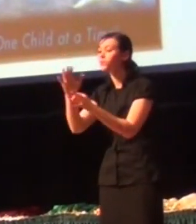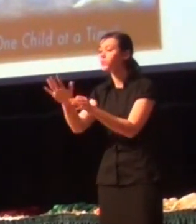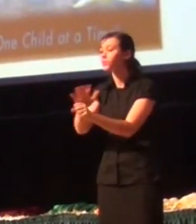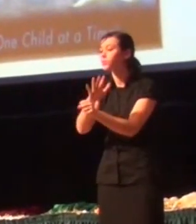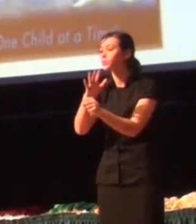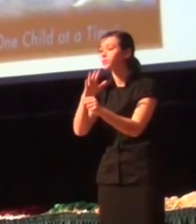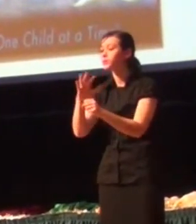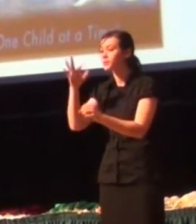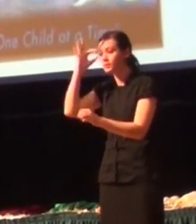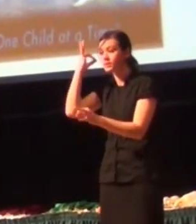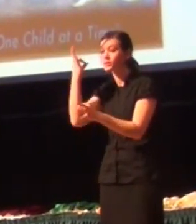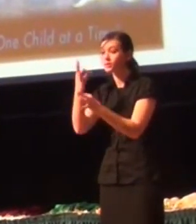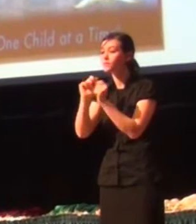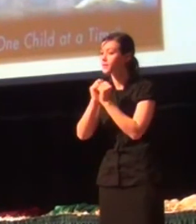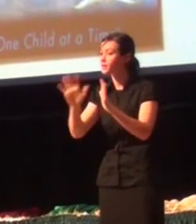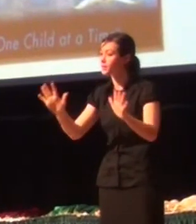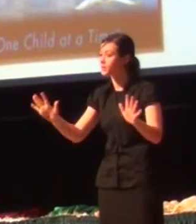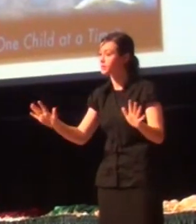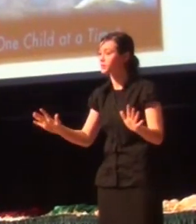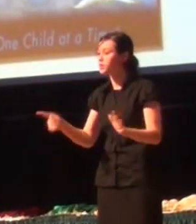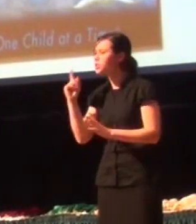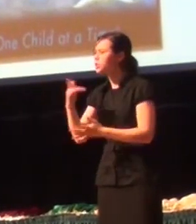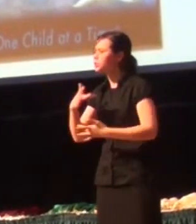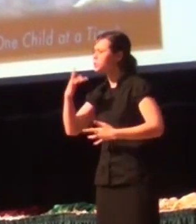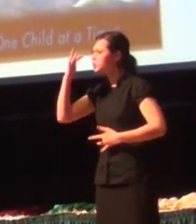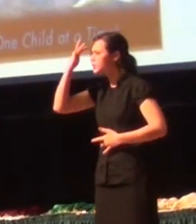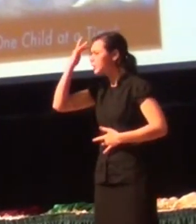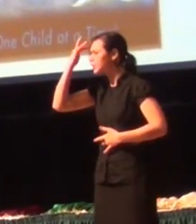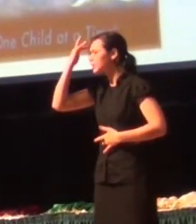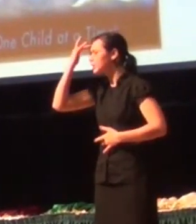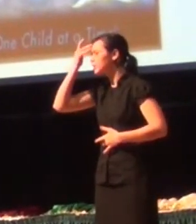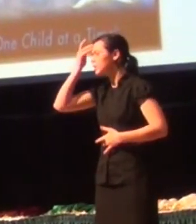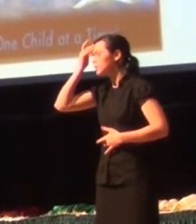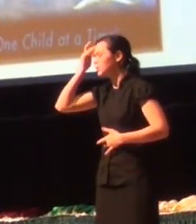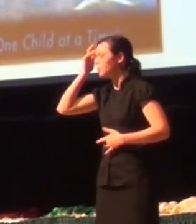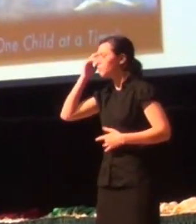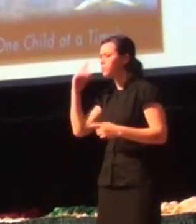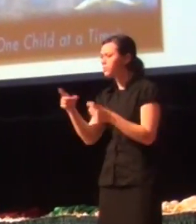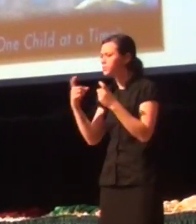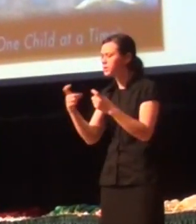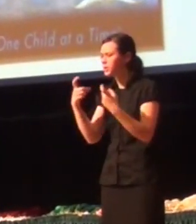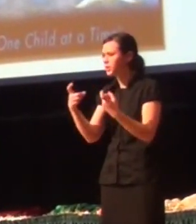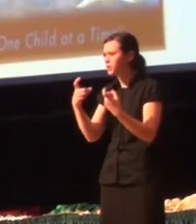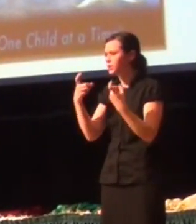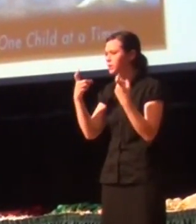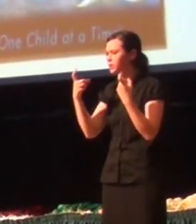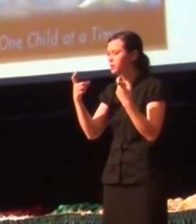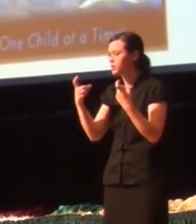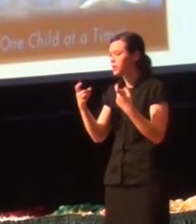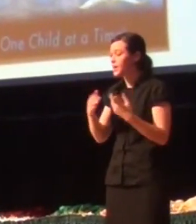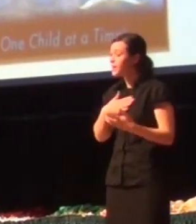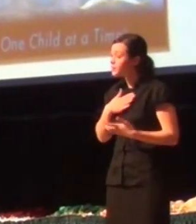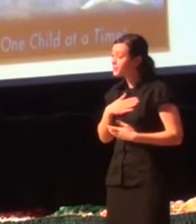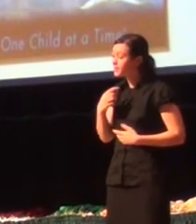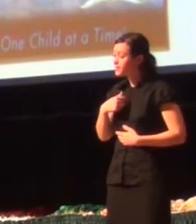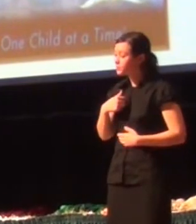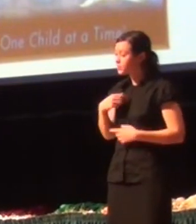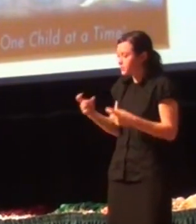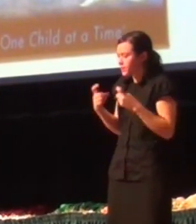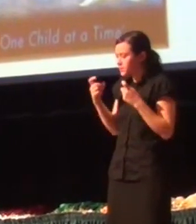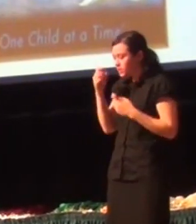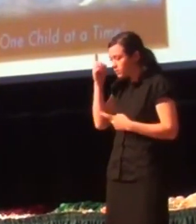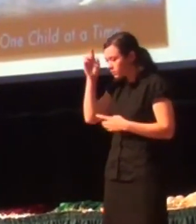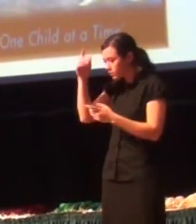But you were sick. Born with disease. And it pleased me to become sin for you so that you could be